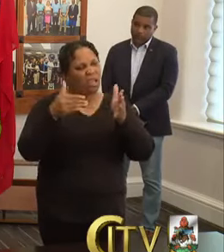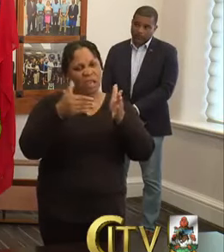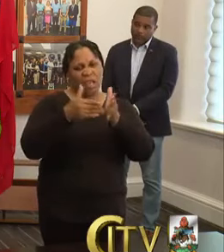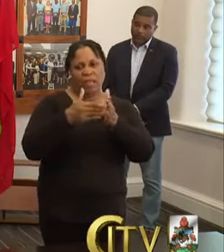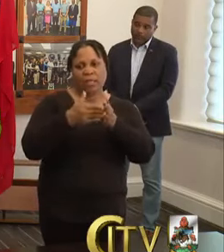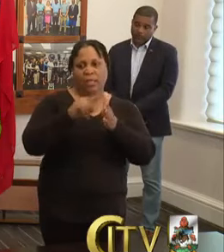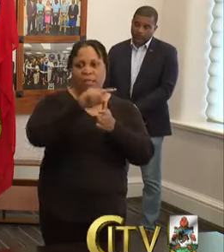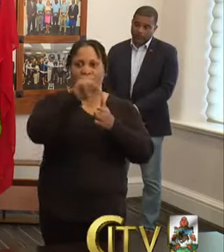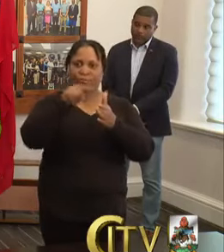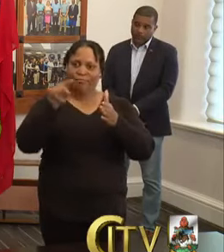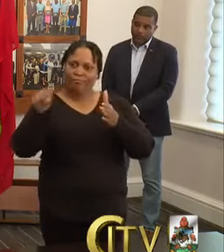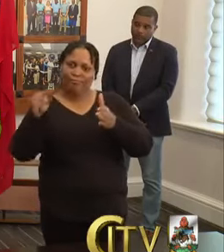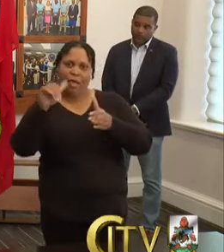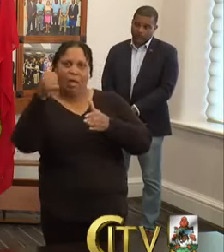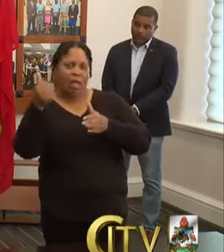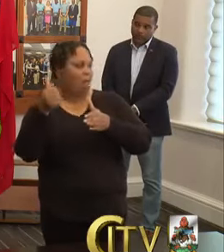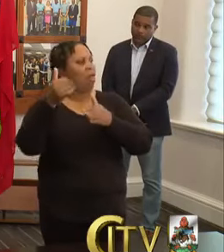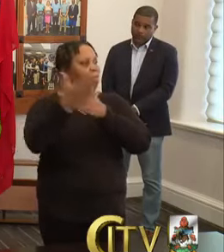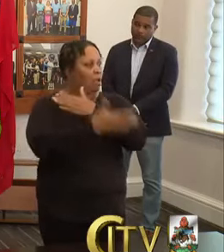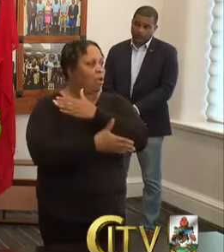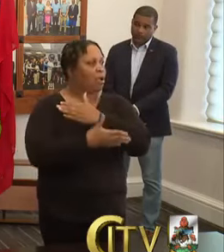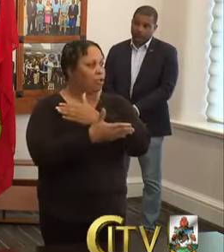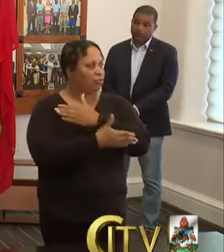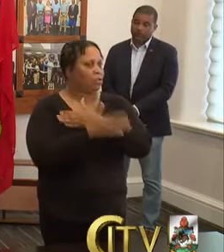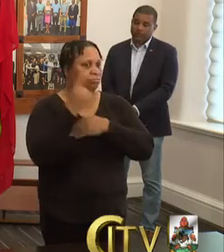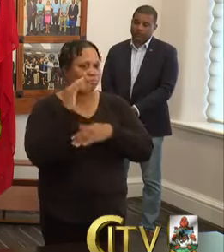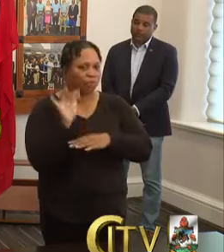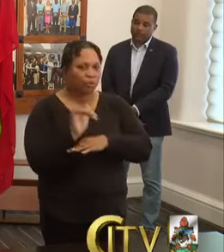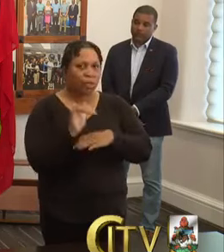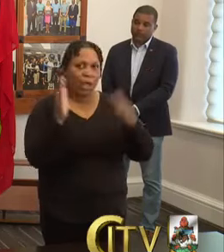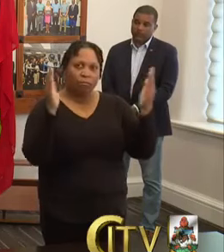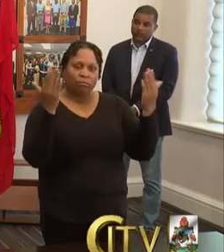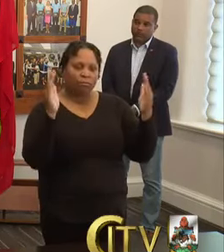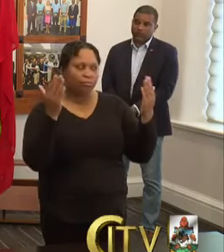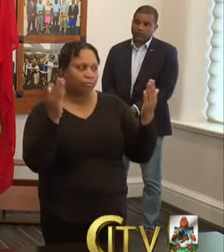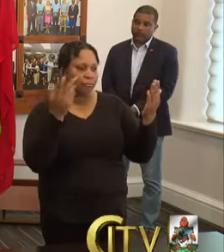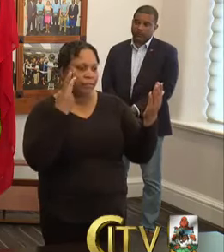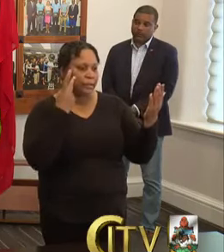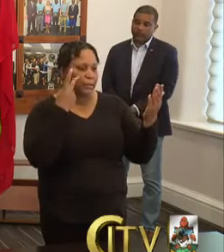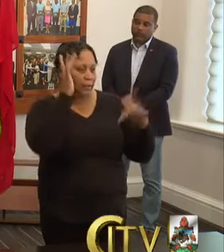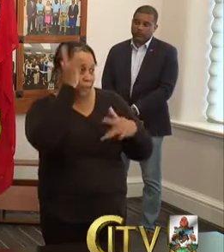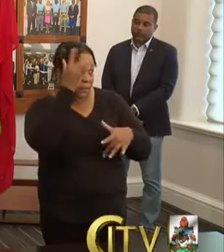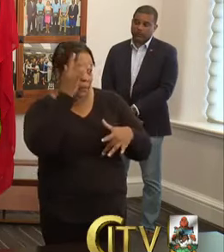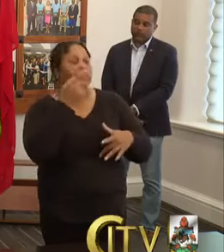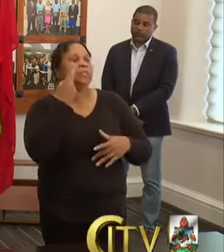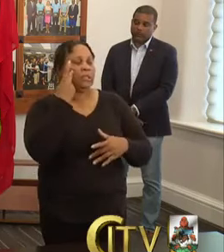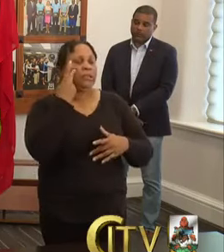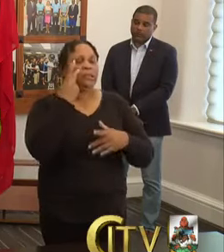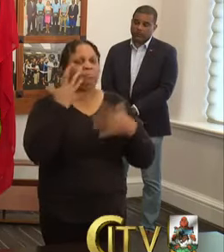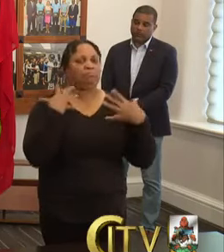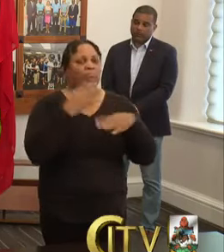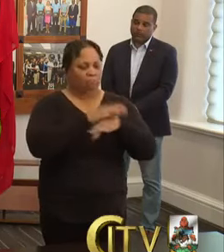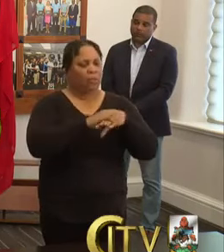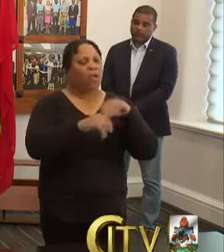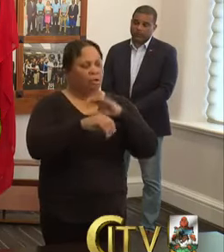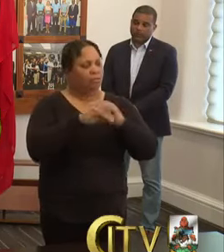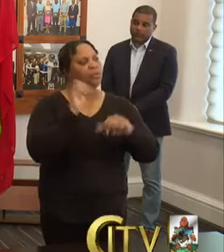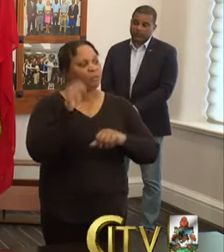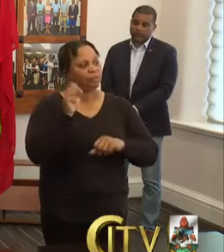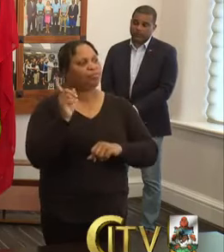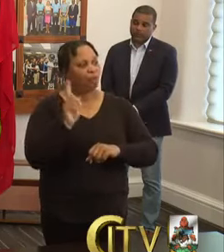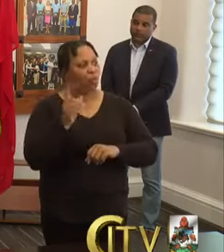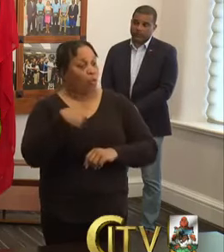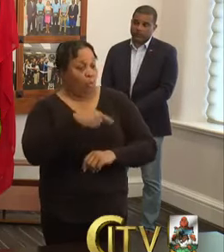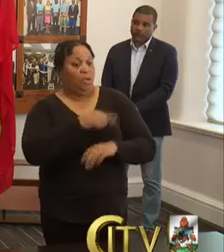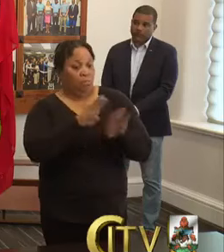various trend lines and other countries, um, have looked like when they've been dealing with these particular viruses, and we are comfortable with where we are. Um, but the